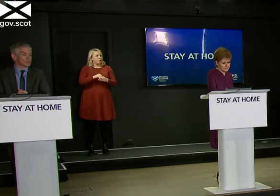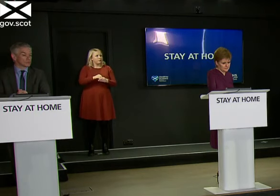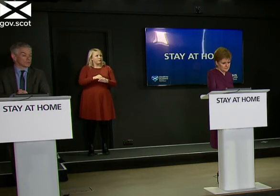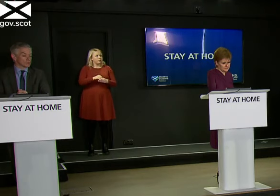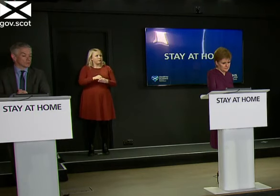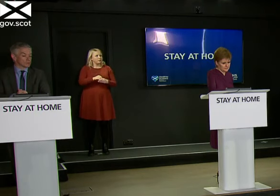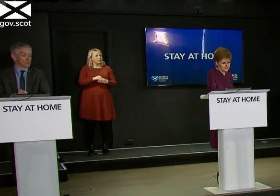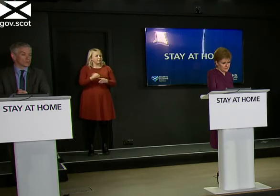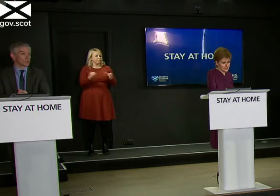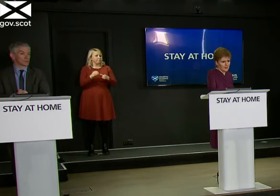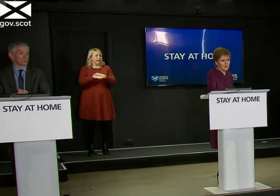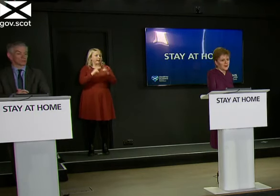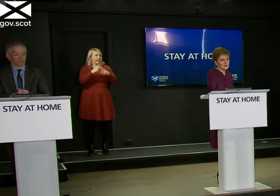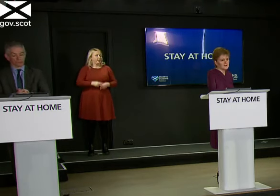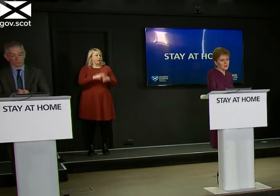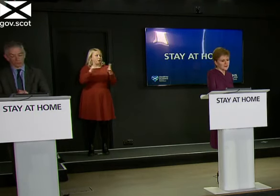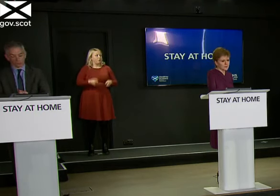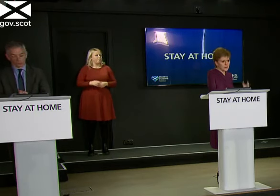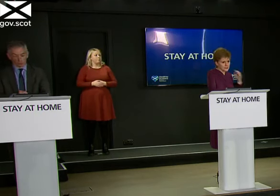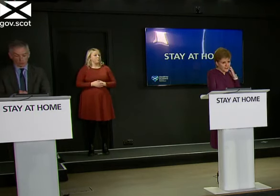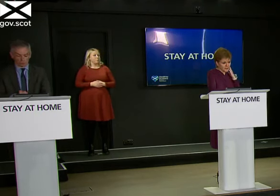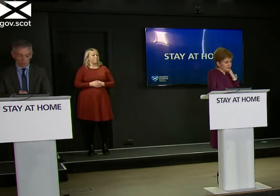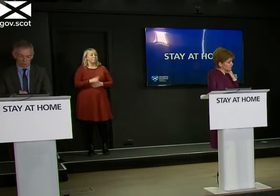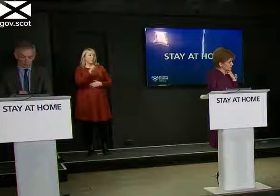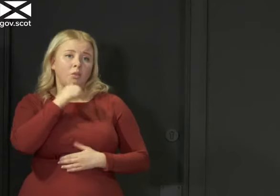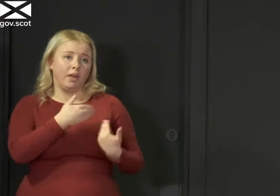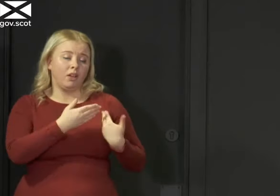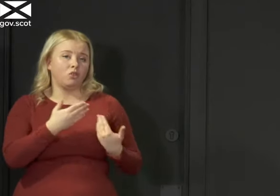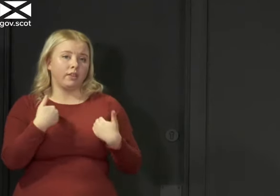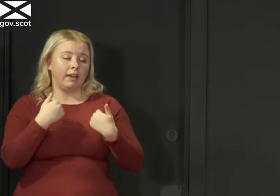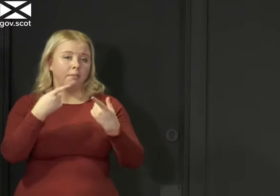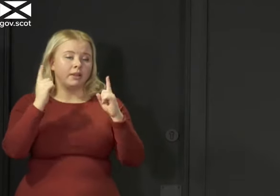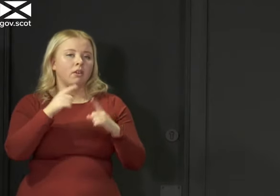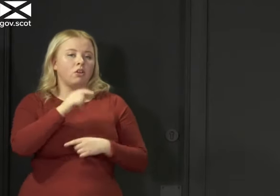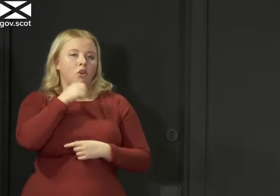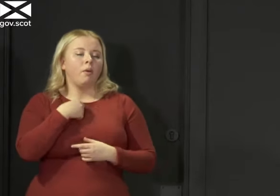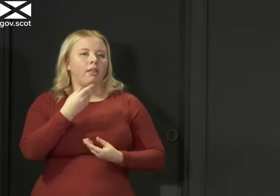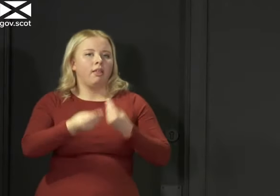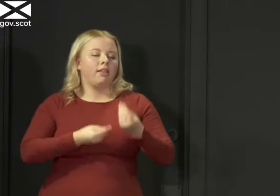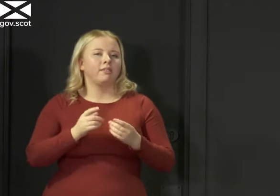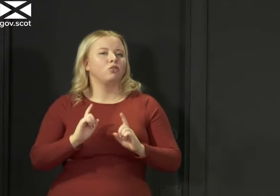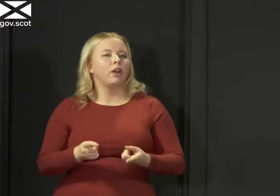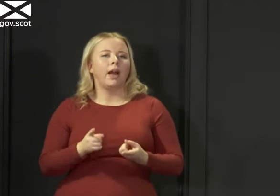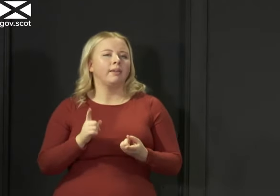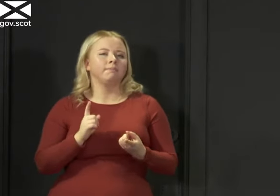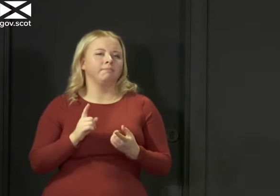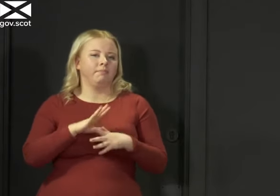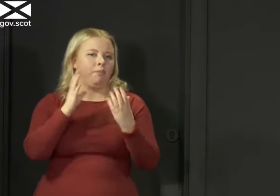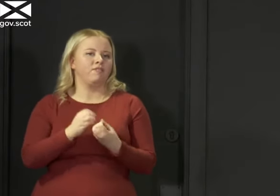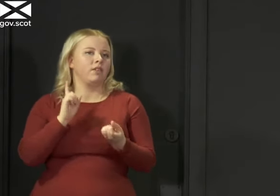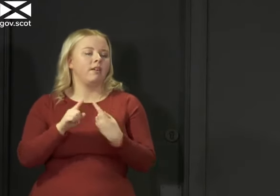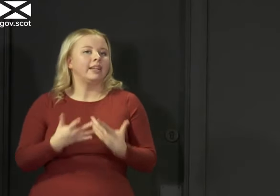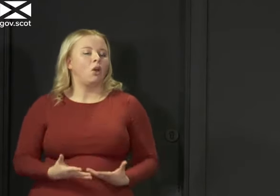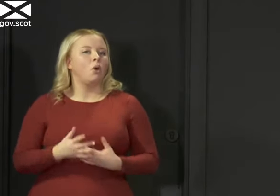brought into the care home I'm going to hand over to the health secretary and she won't necessarily be able to give all that information